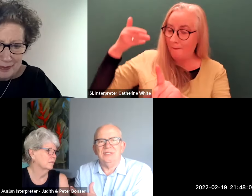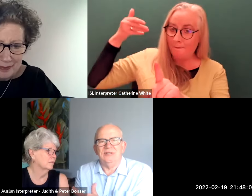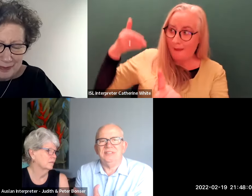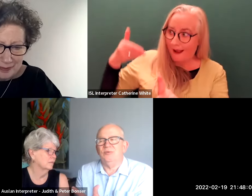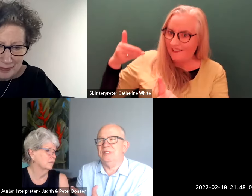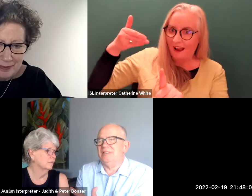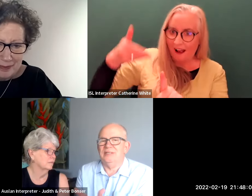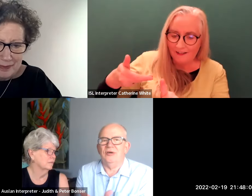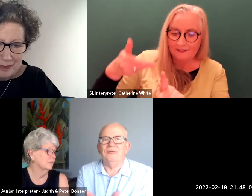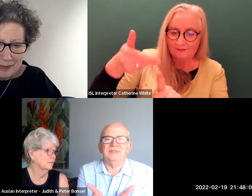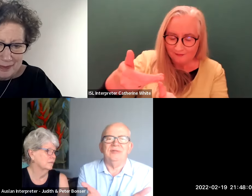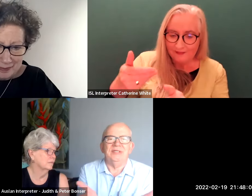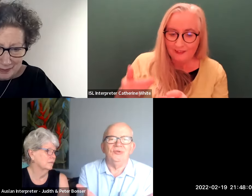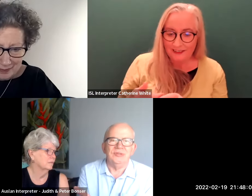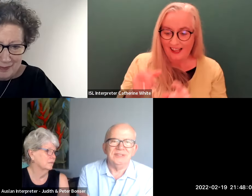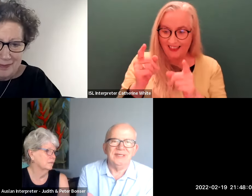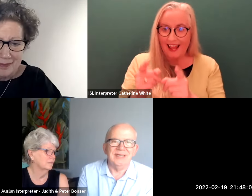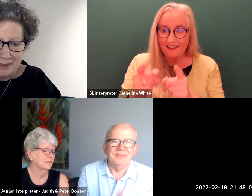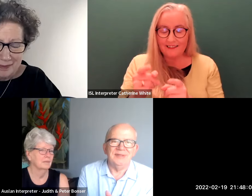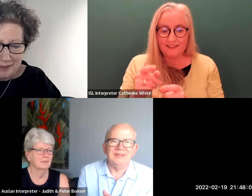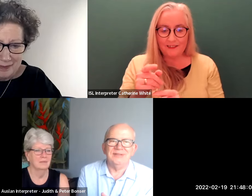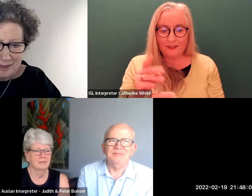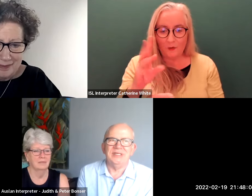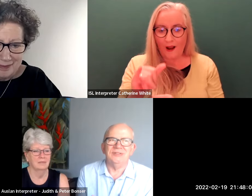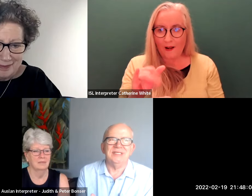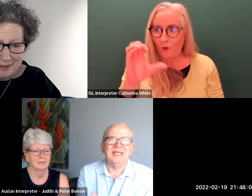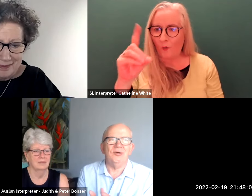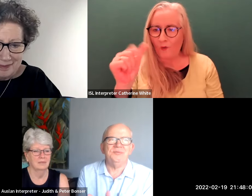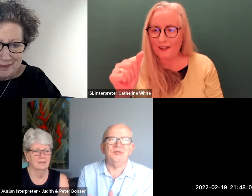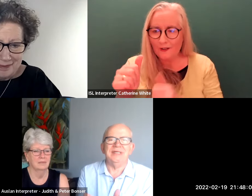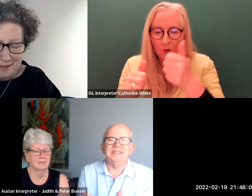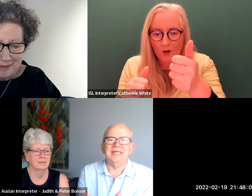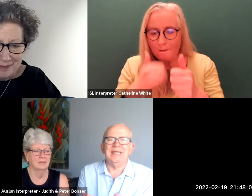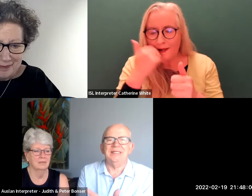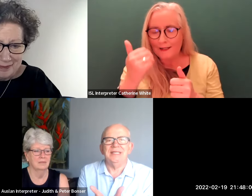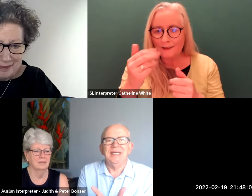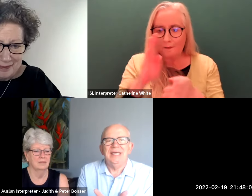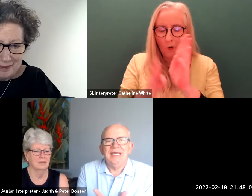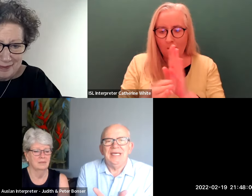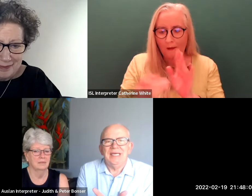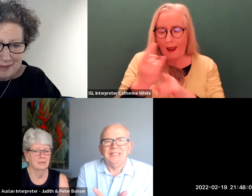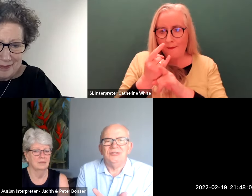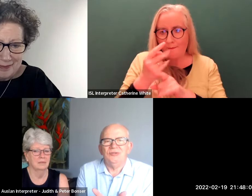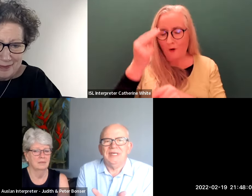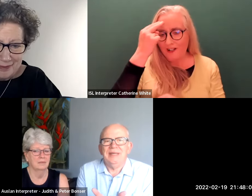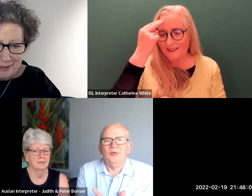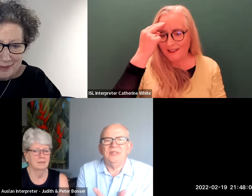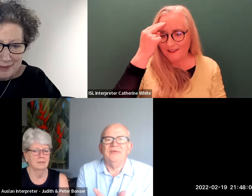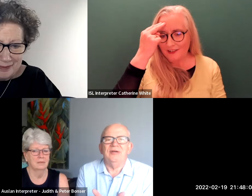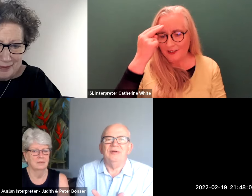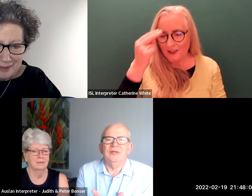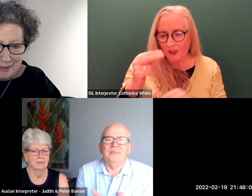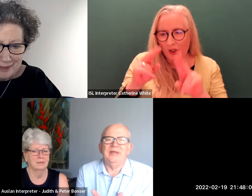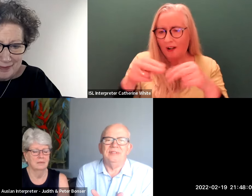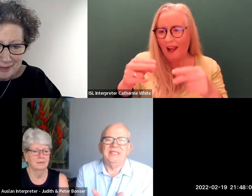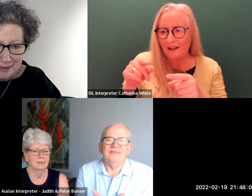you know this is what coder is really good um because it helps you understand that it's you can't point the